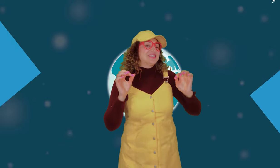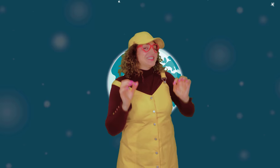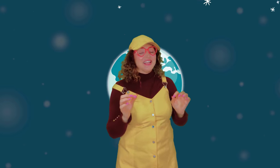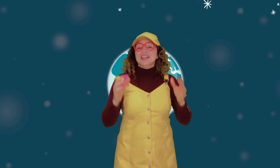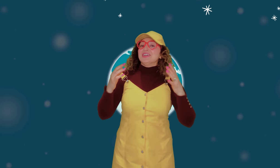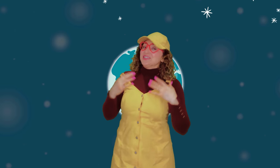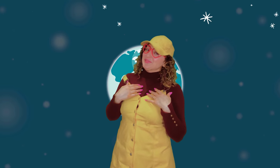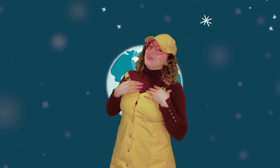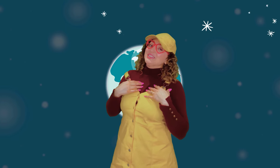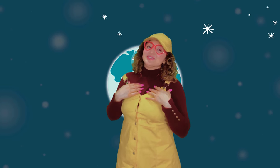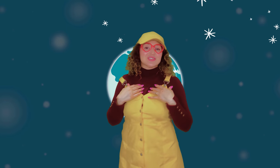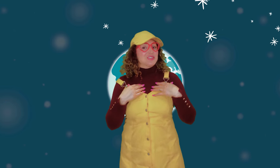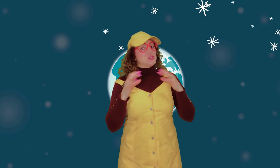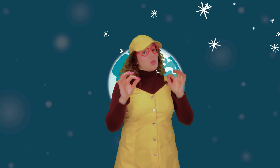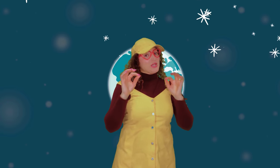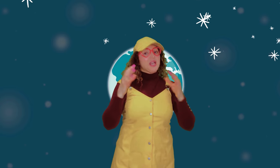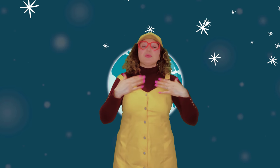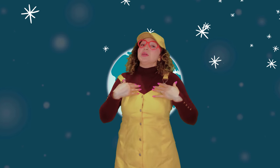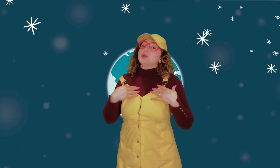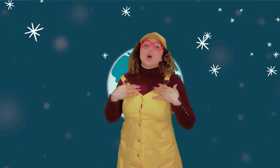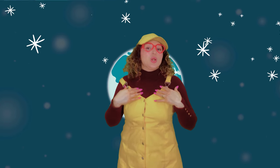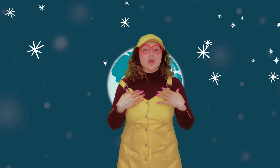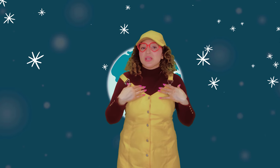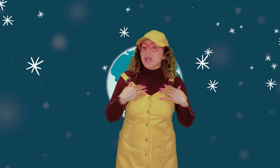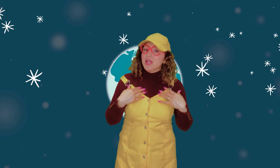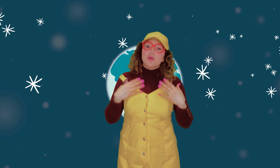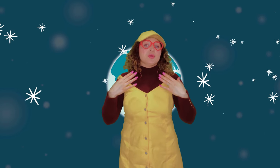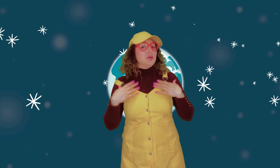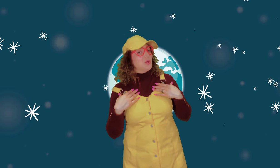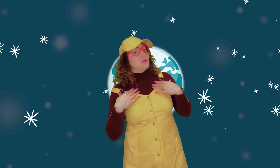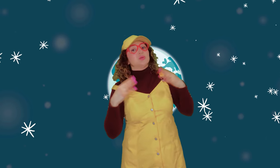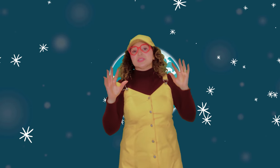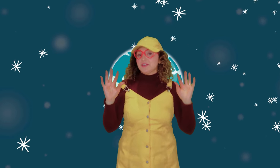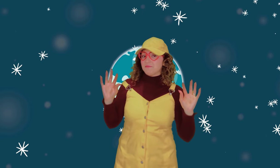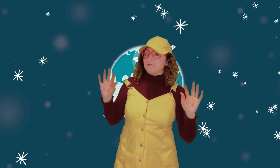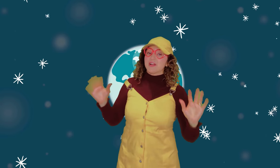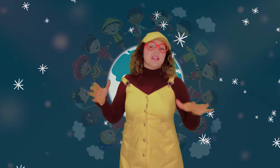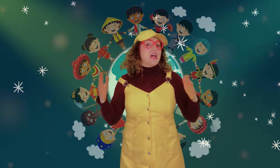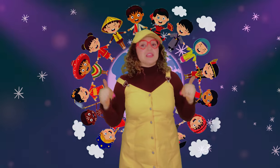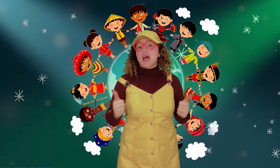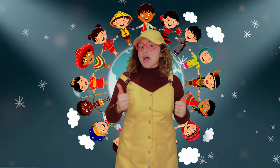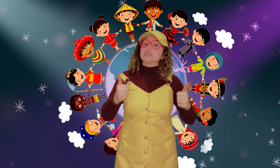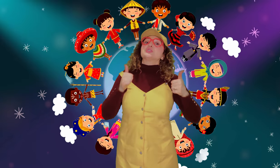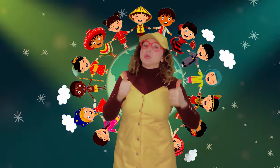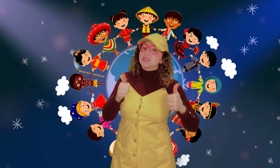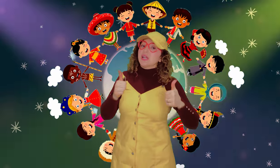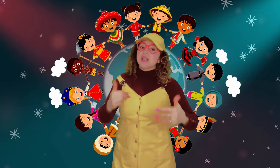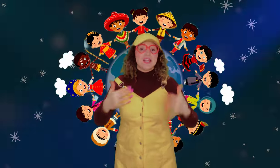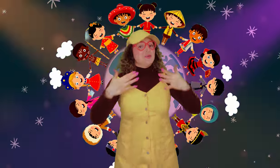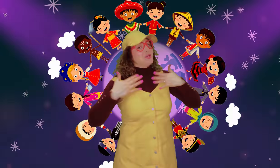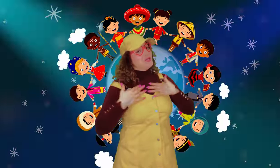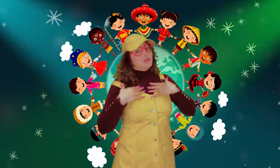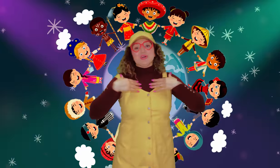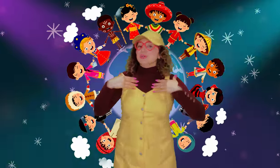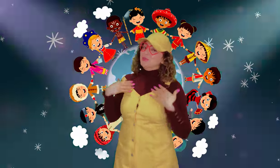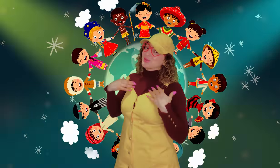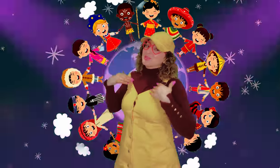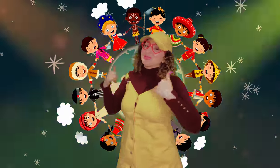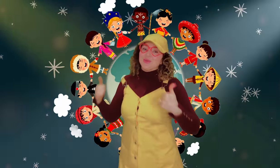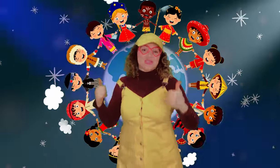Everyone looks okay, we're all okay We all look different and that's okay Everyone looks okay,